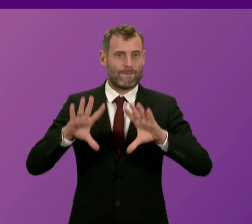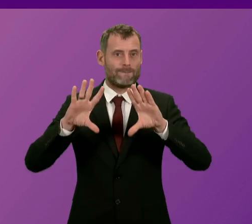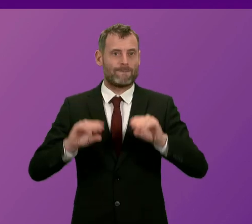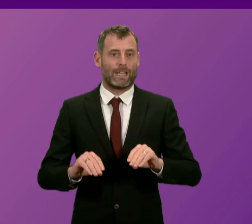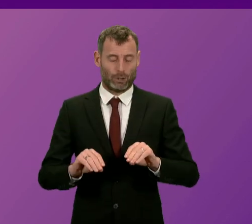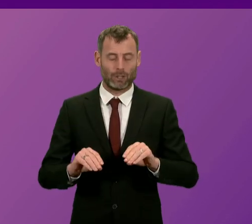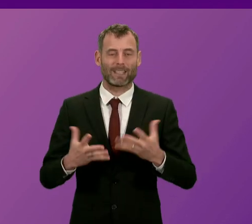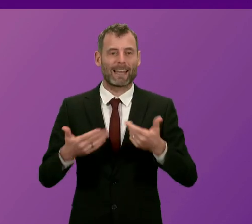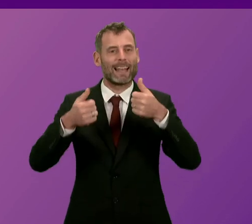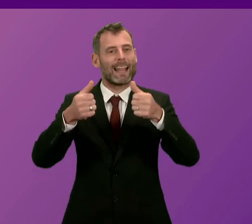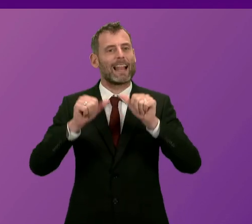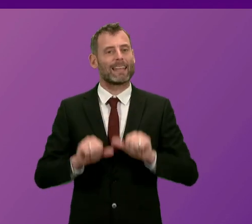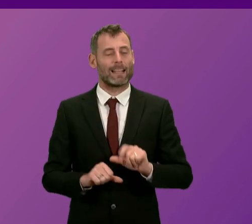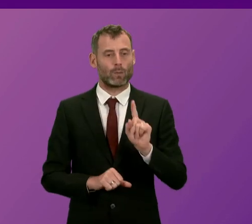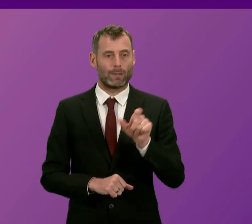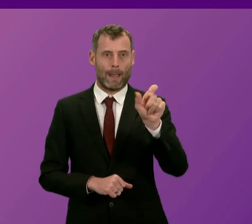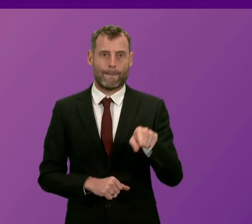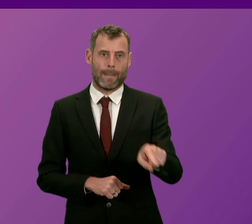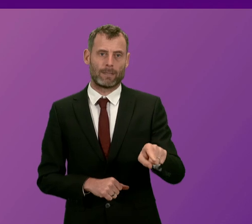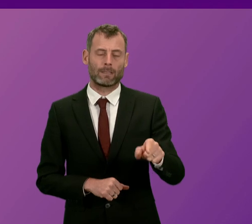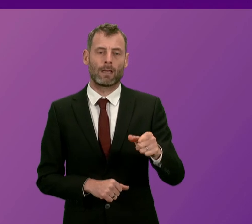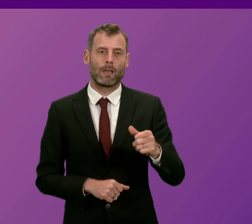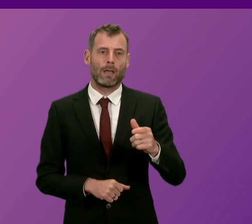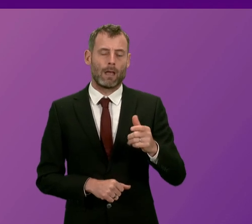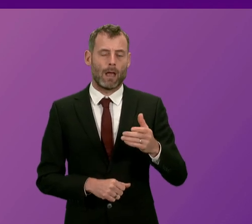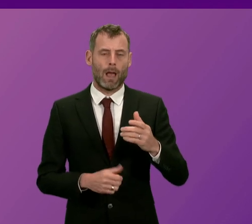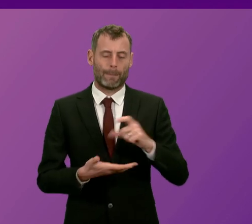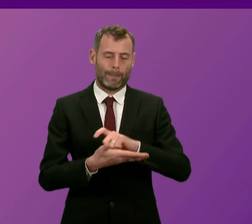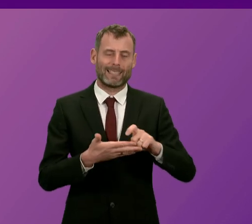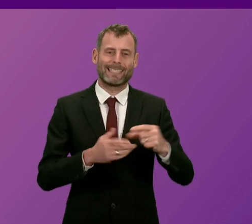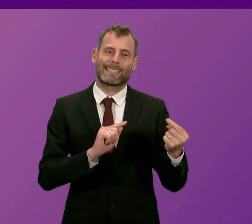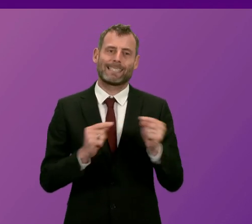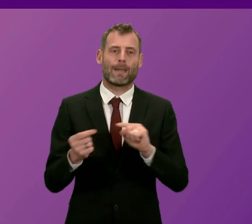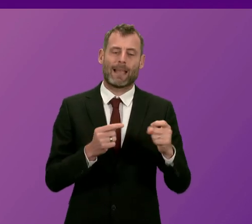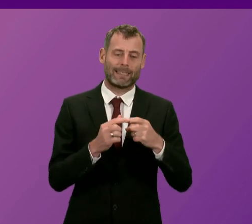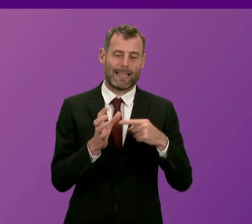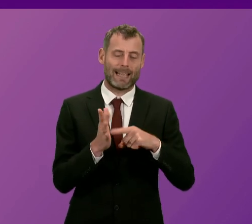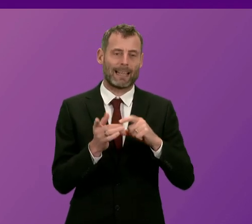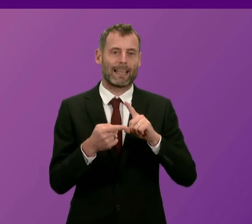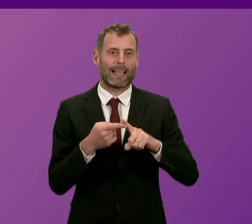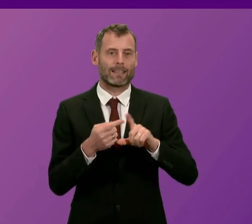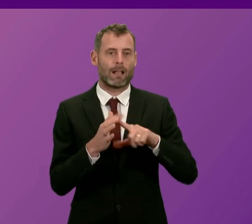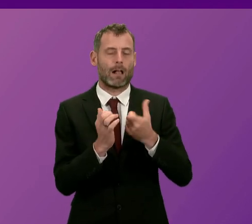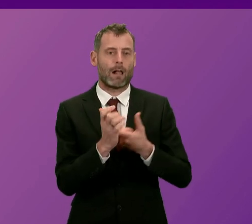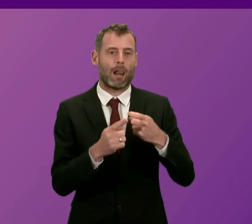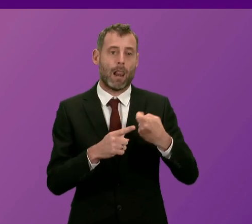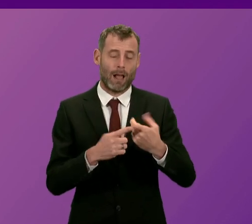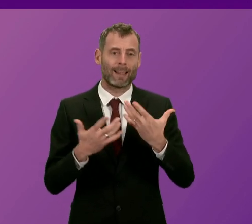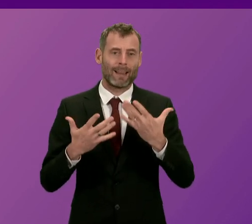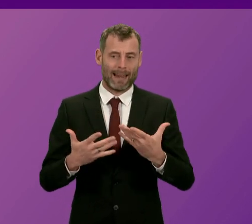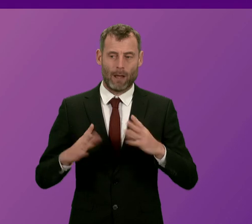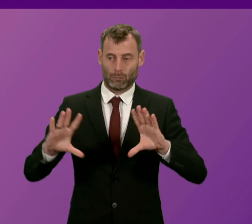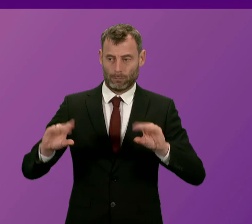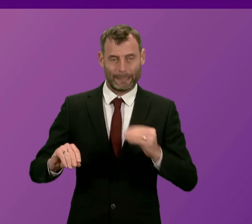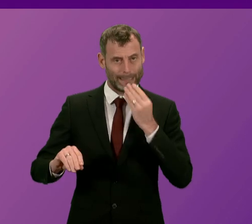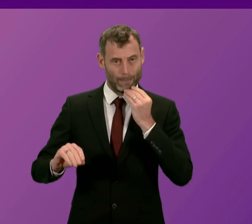The next item of business is a Member's Business Debate in the name of Katie Clark and there will now be a short suspension to allow those leaving the